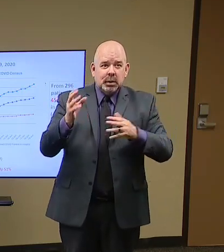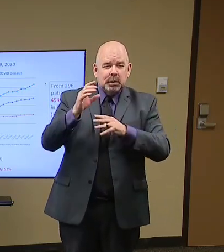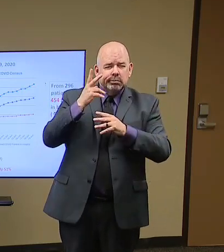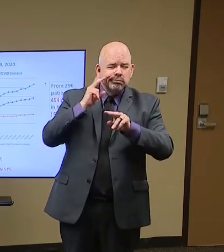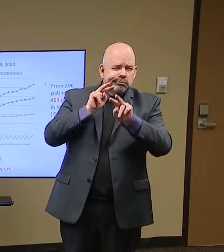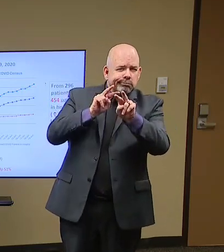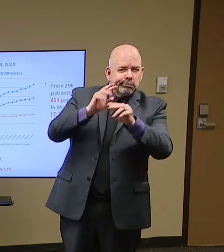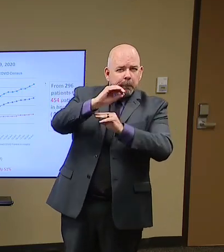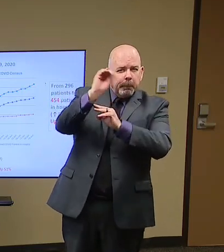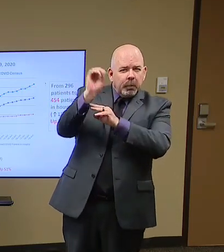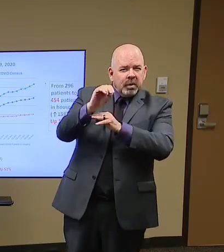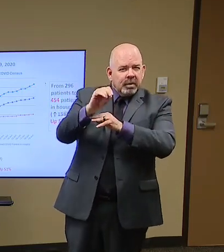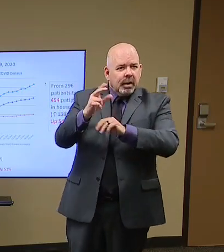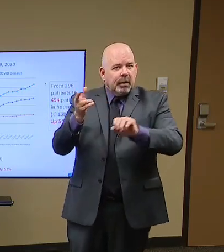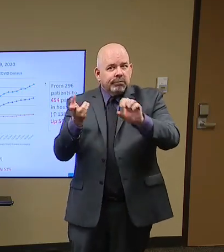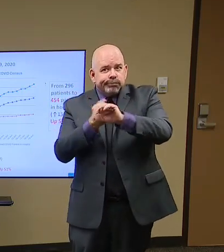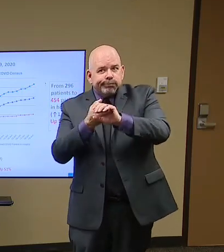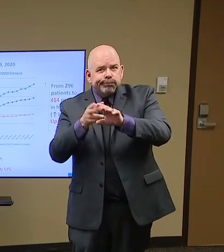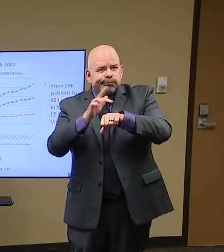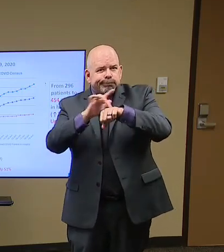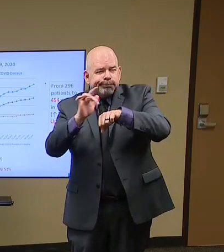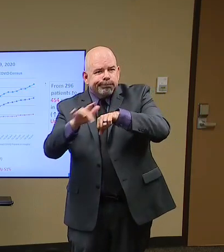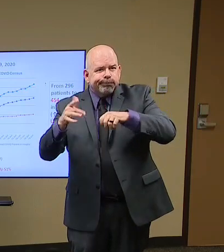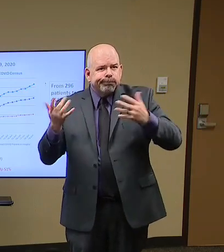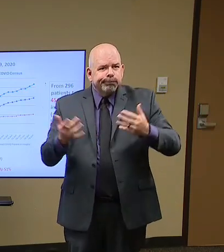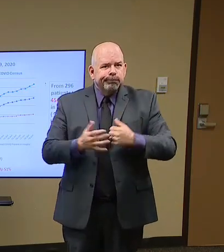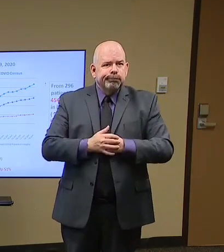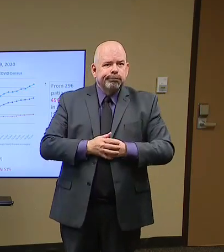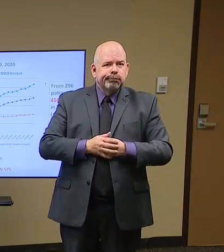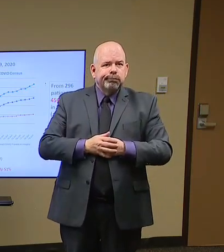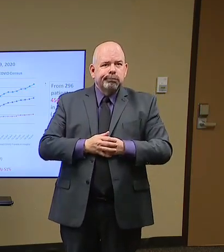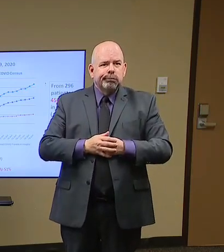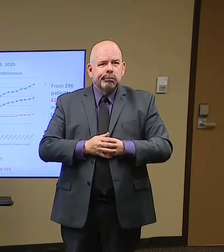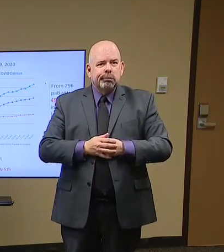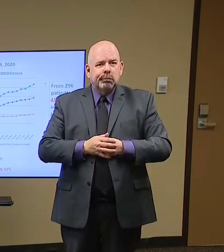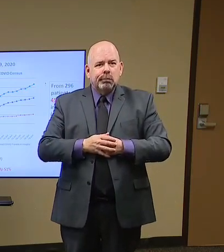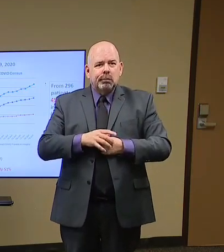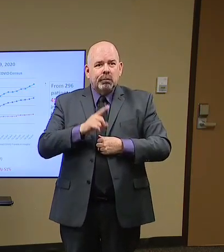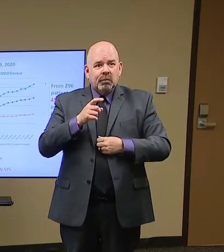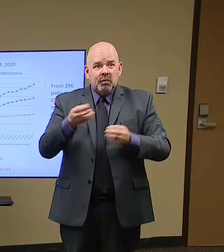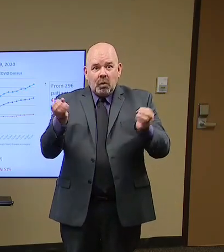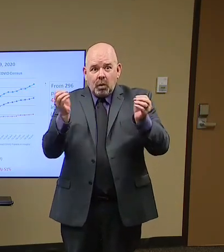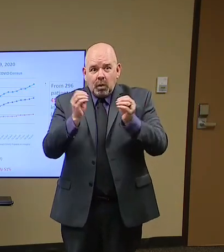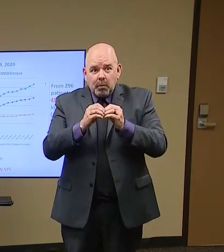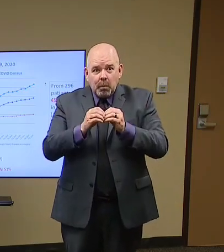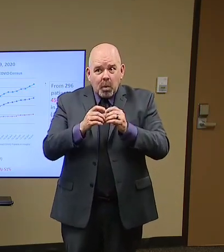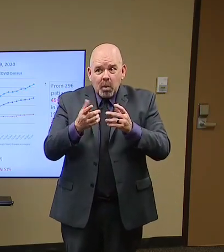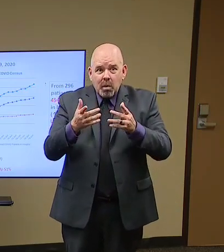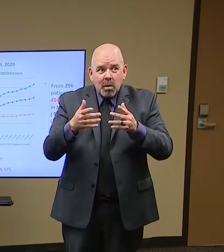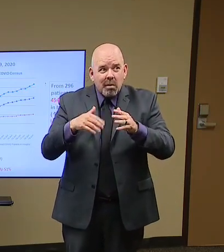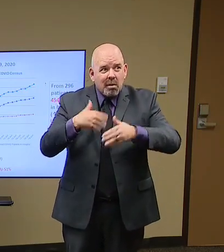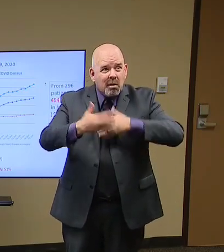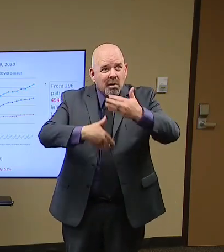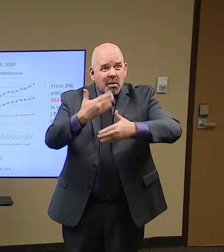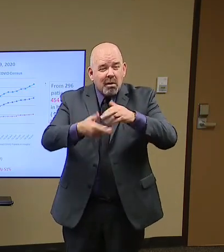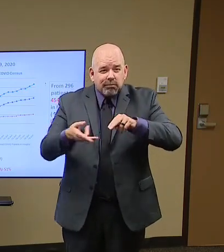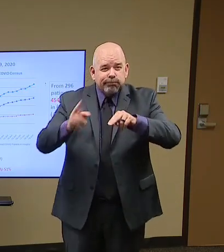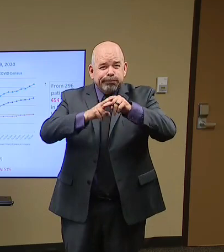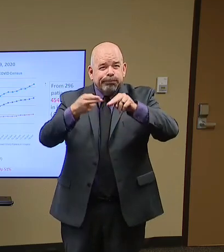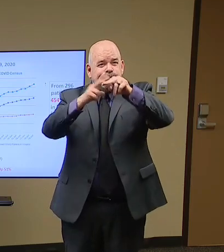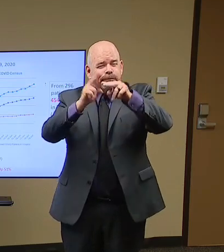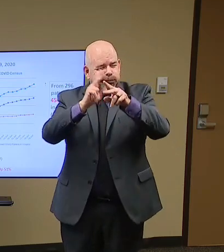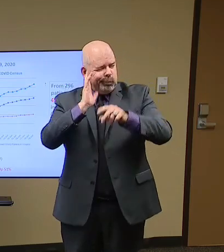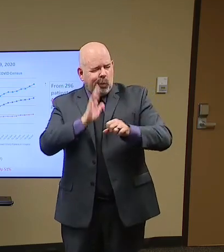it'll be four times as much as it was two weeks ago. And it doesn't take long when you're multiplying like